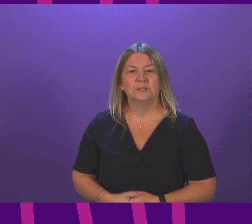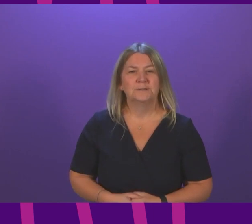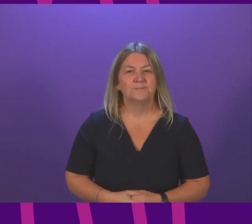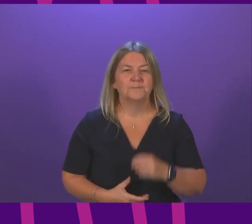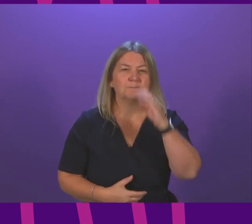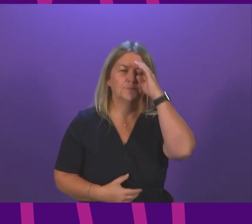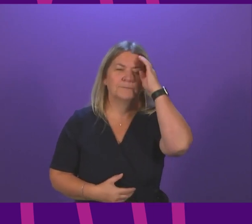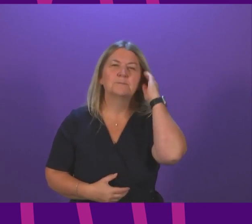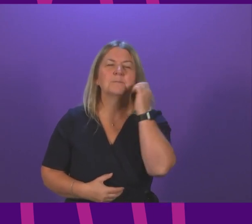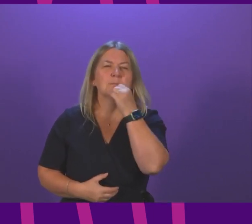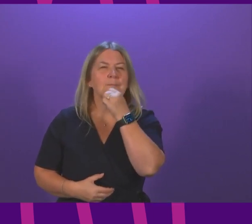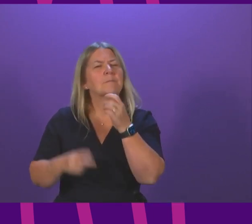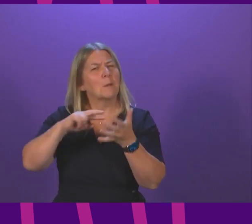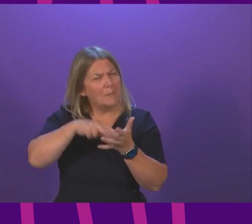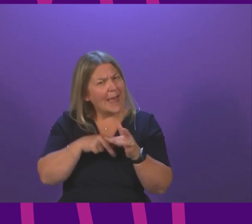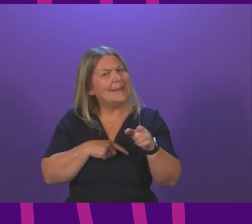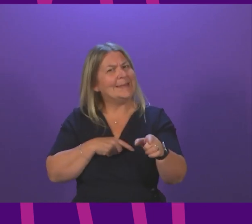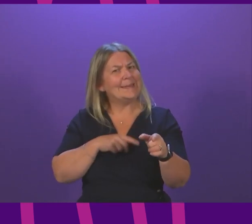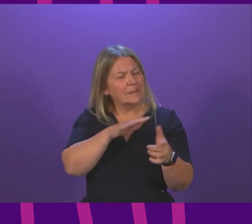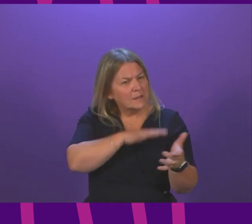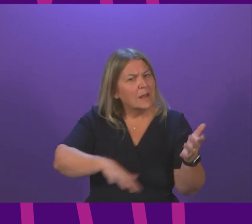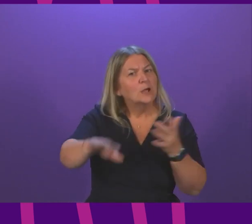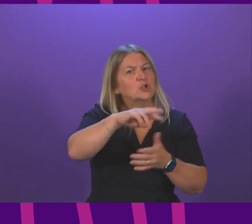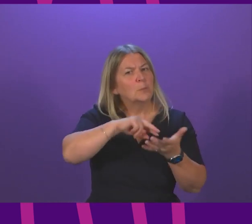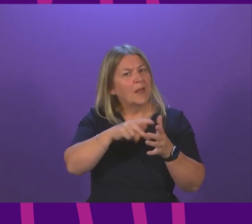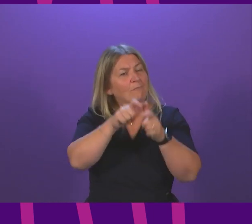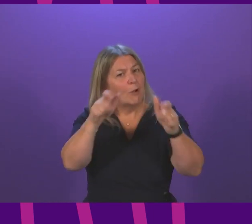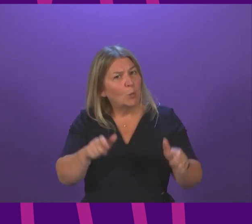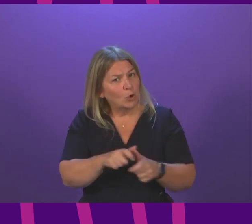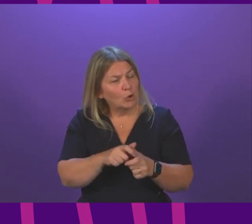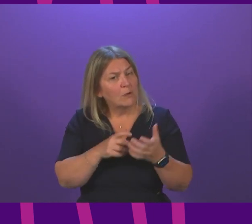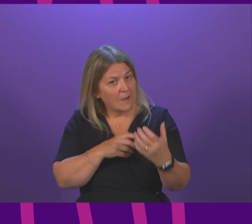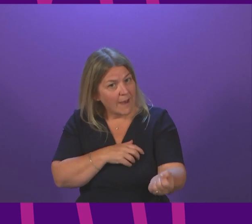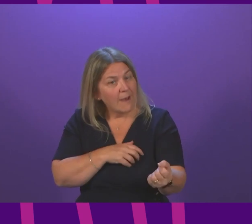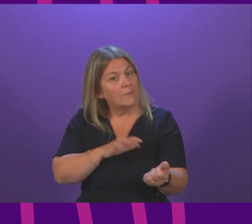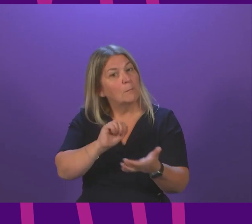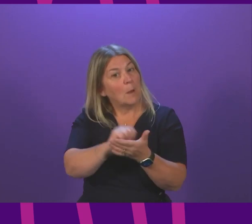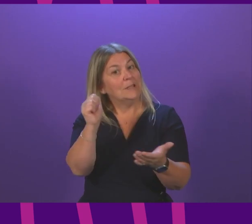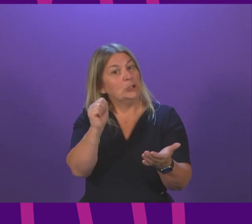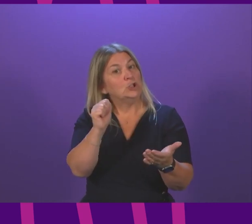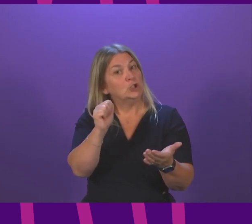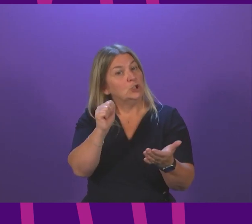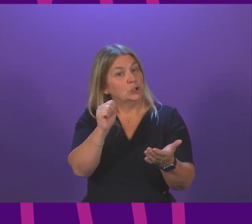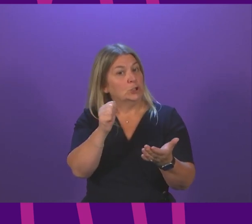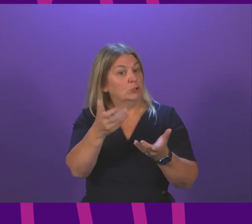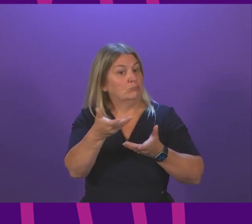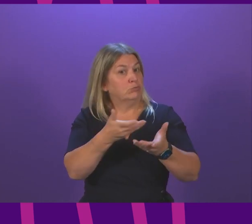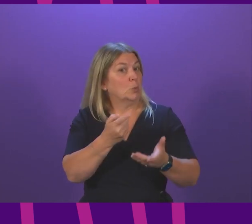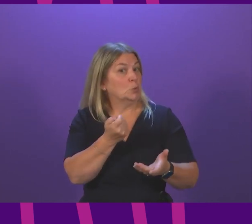On the subject of planning and the national planning framework which will be published and consulted on soon